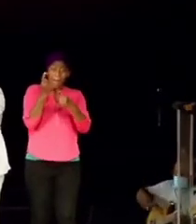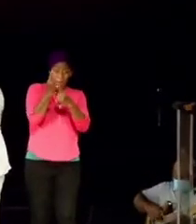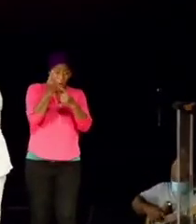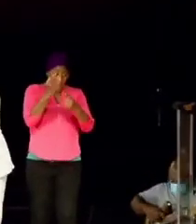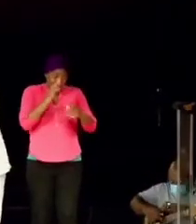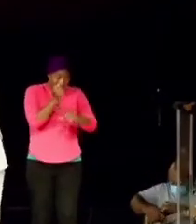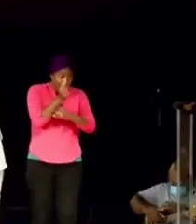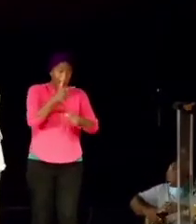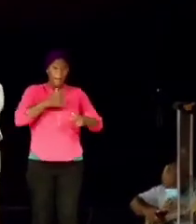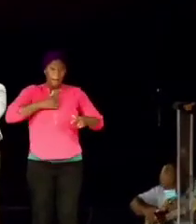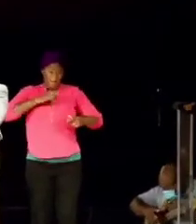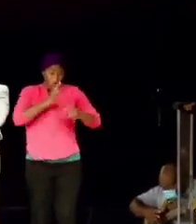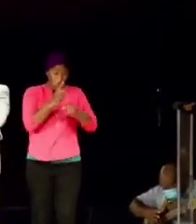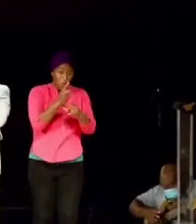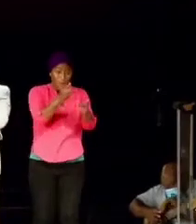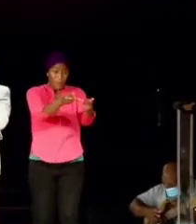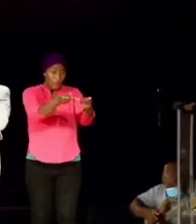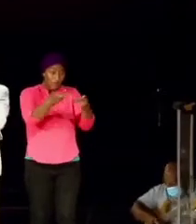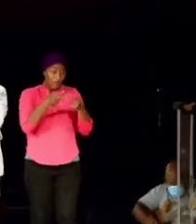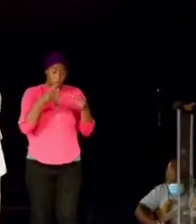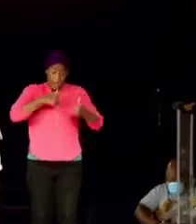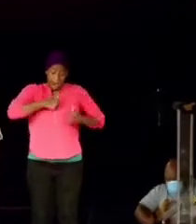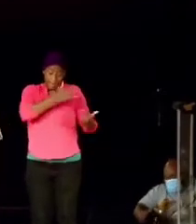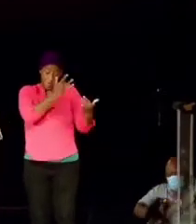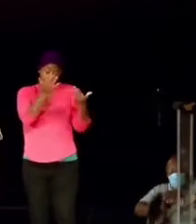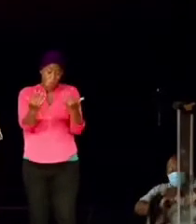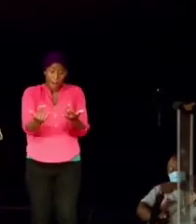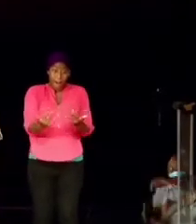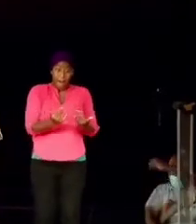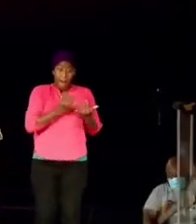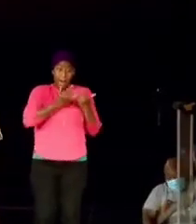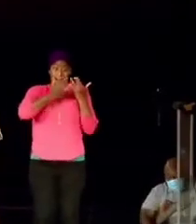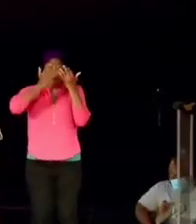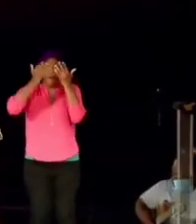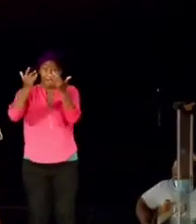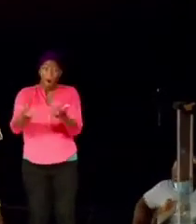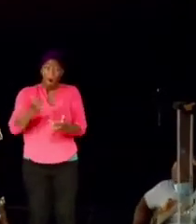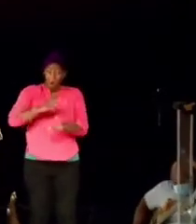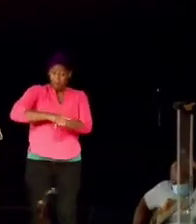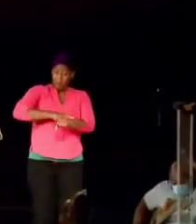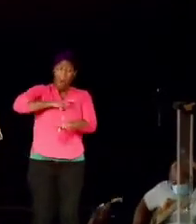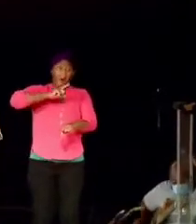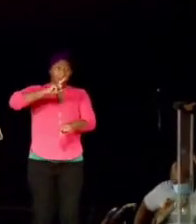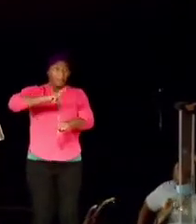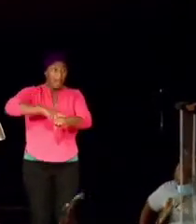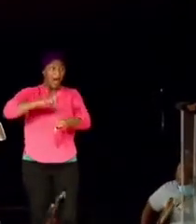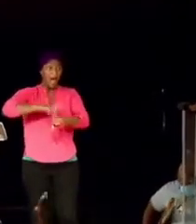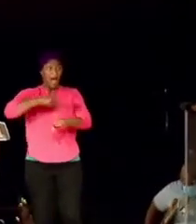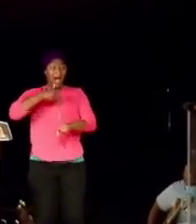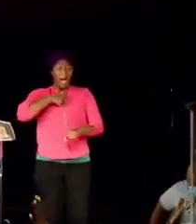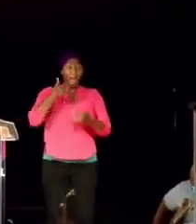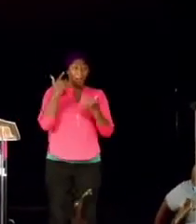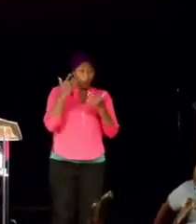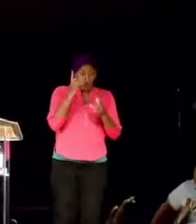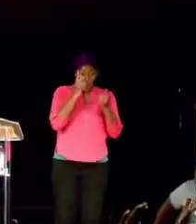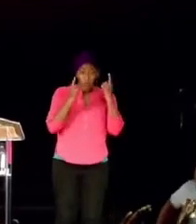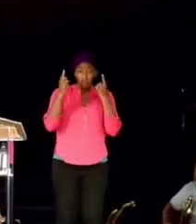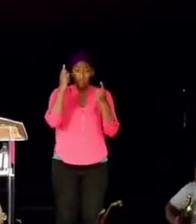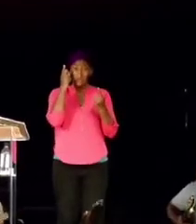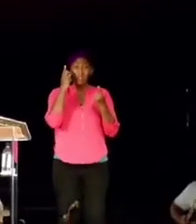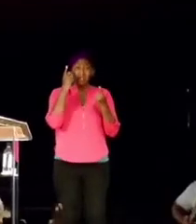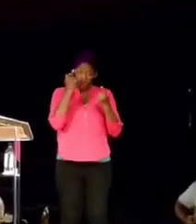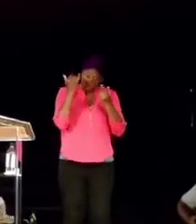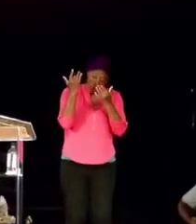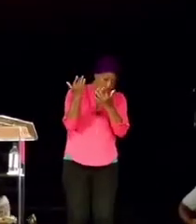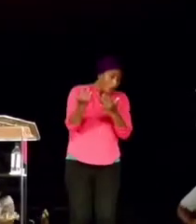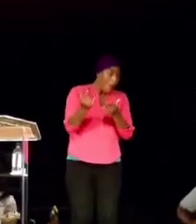position? I've been waiting a little too long. I've been wondering a